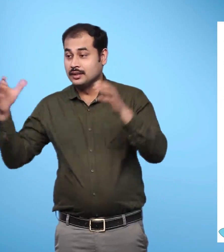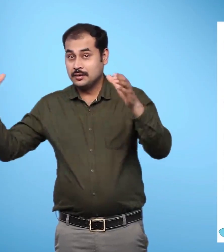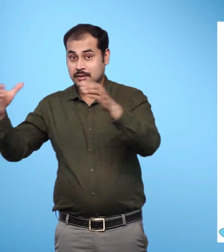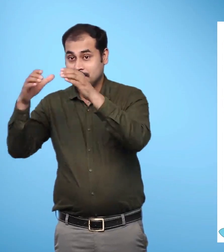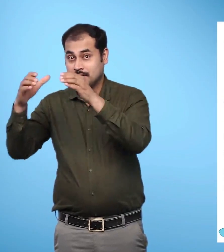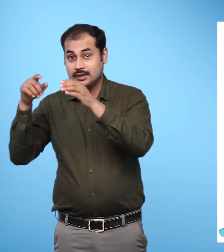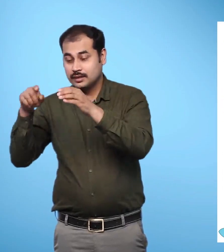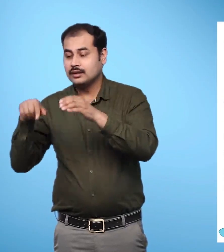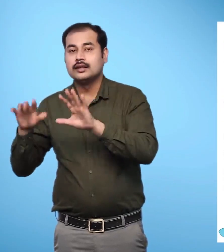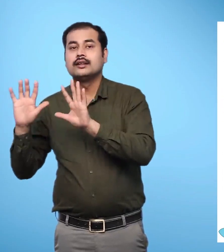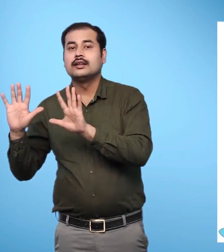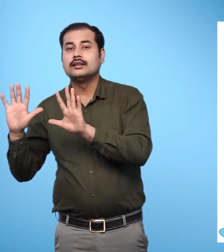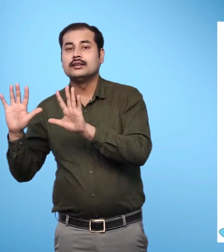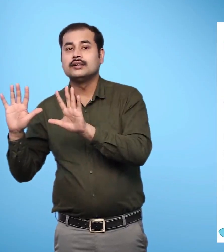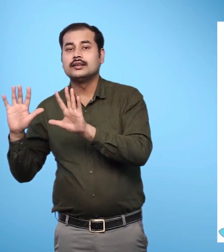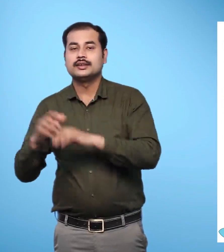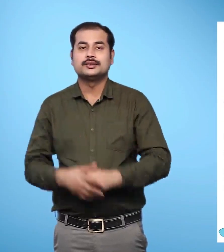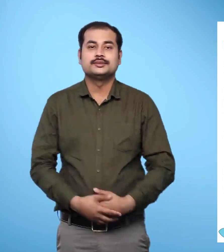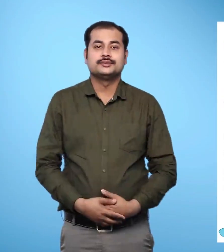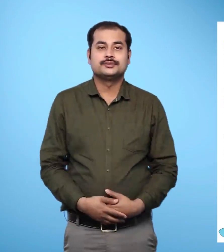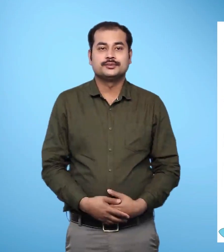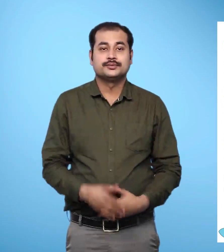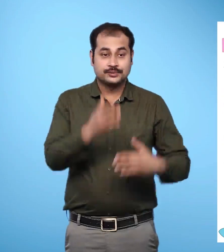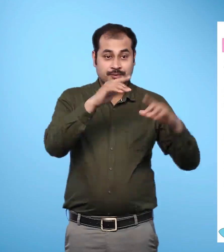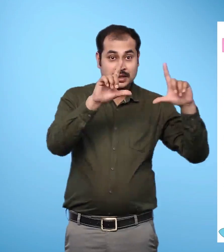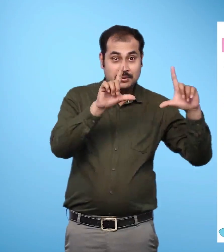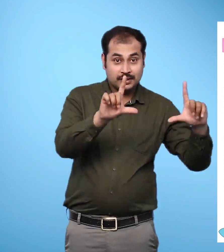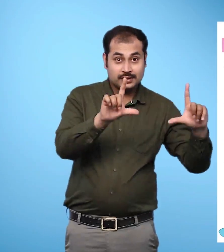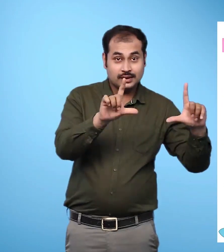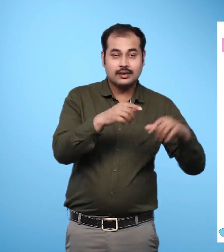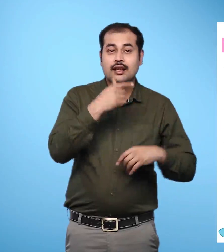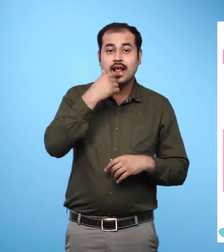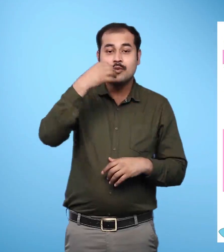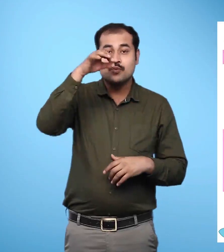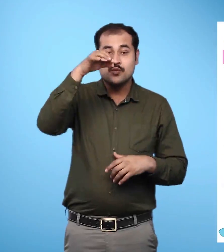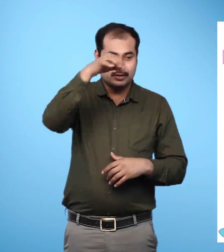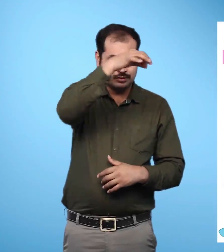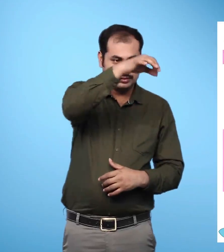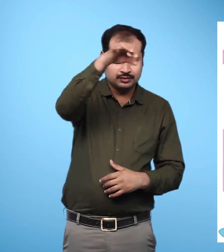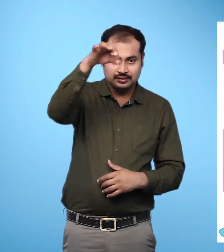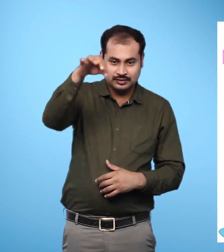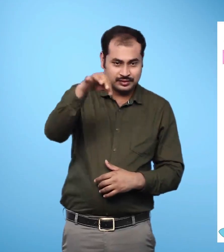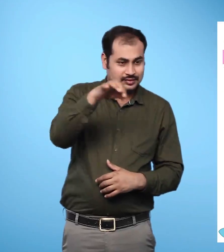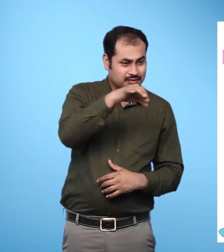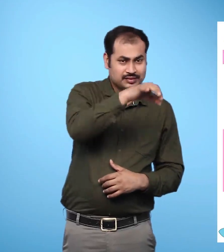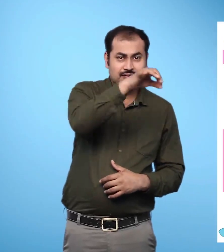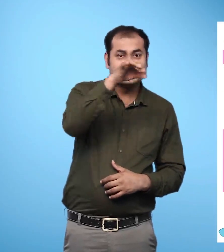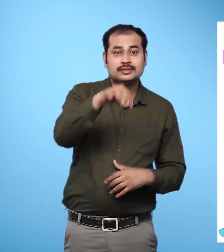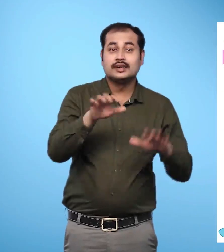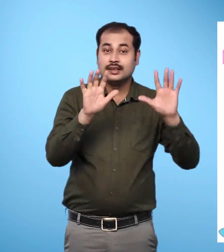A bundle of 10 Part 2 Picture 1 Picture Shows 10 cherries